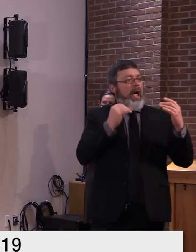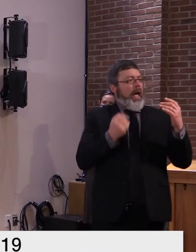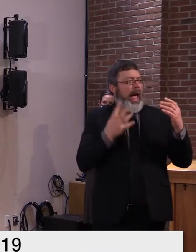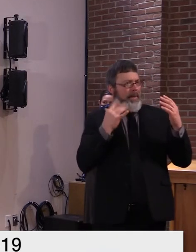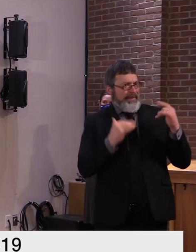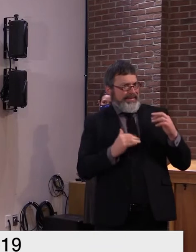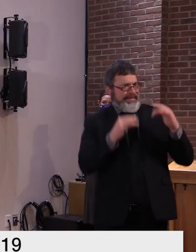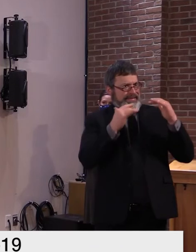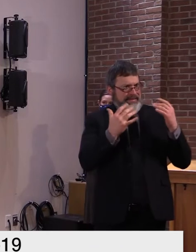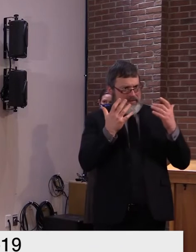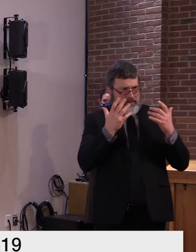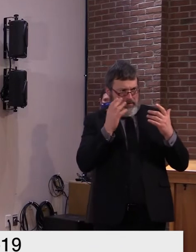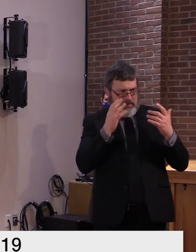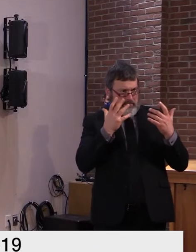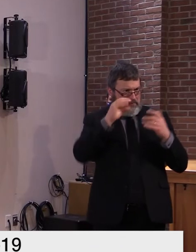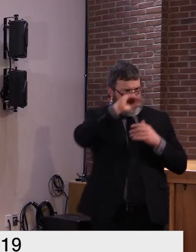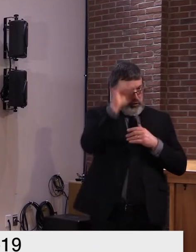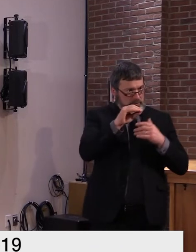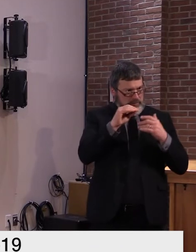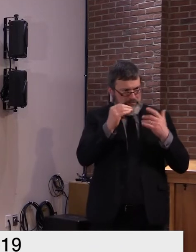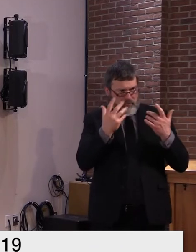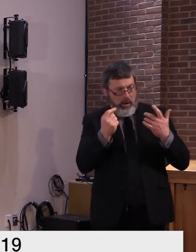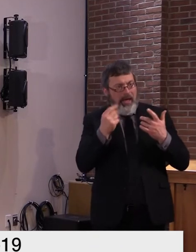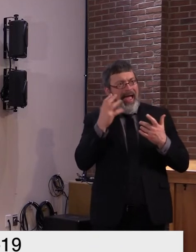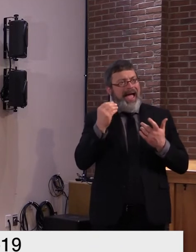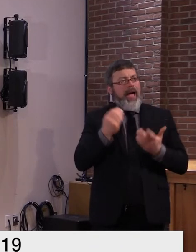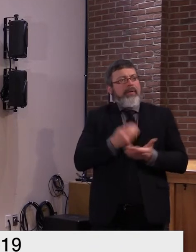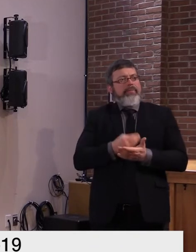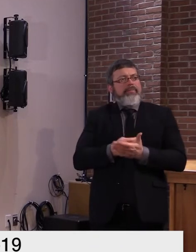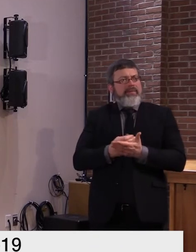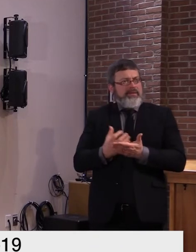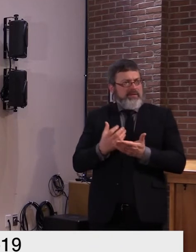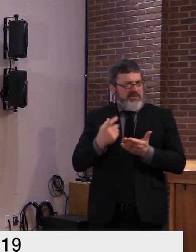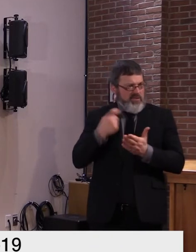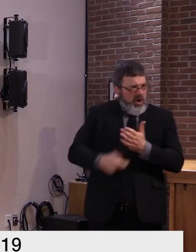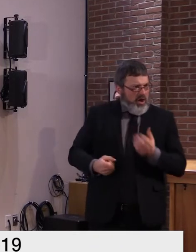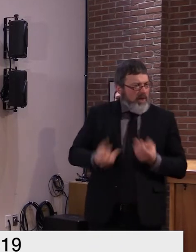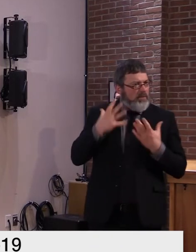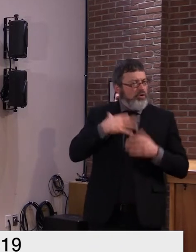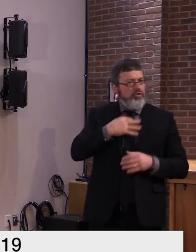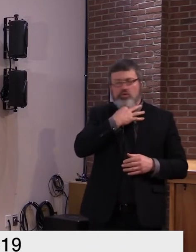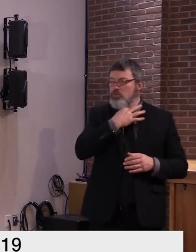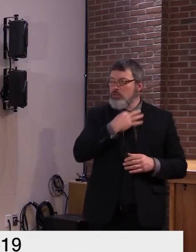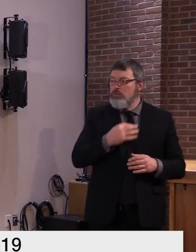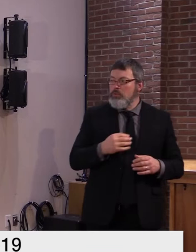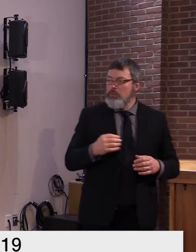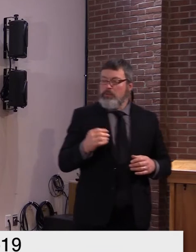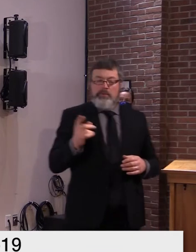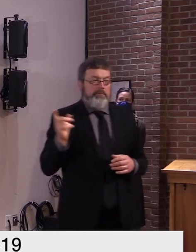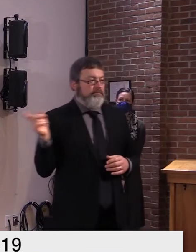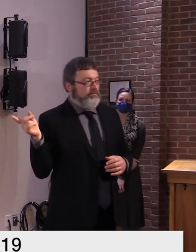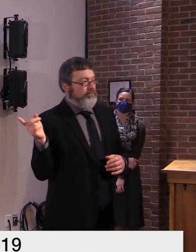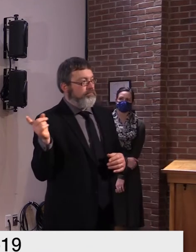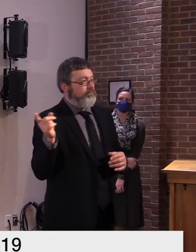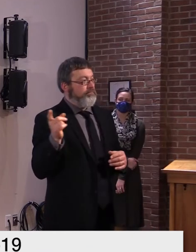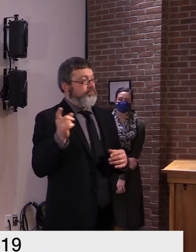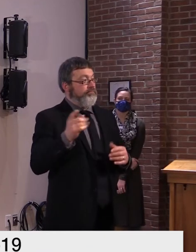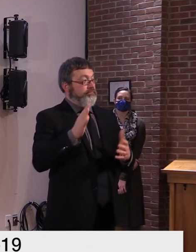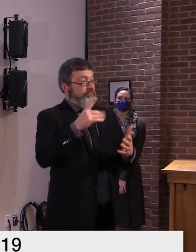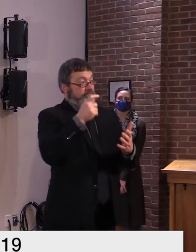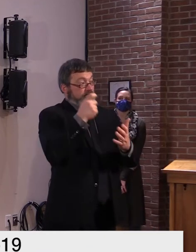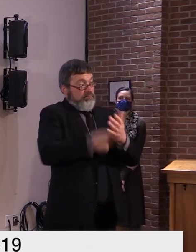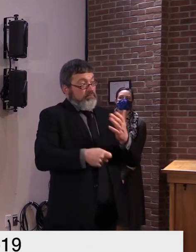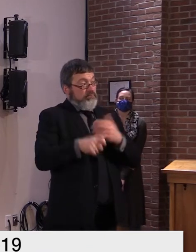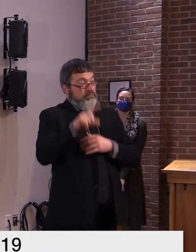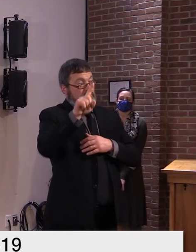is 1.4 million dollars and it should help us because it doesn't it doesn't the demand doesn't help happen